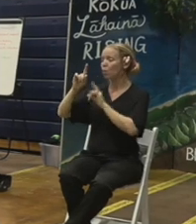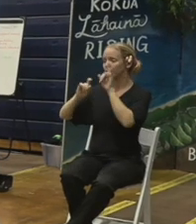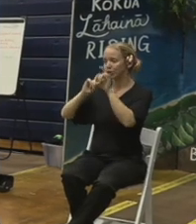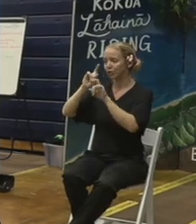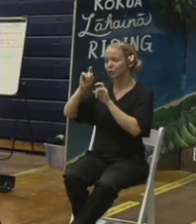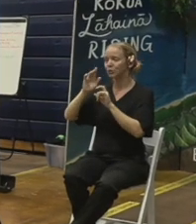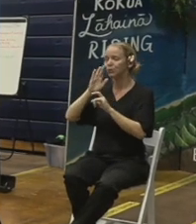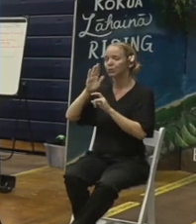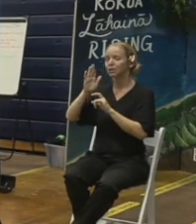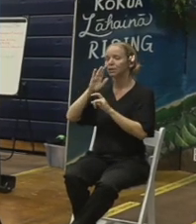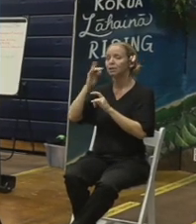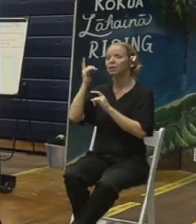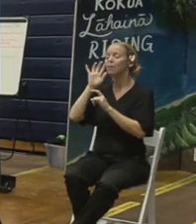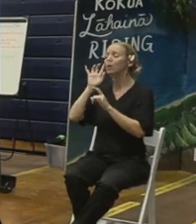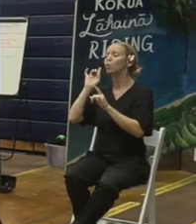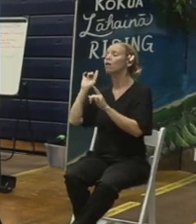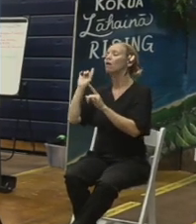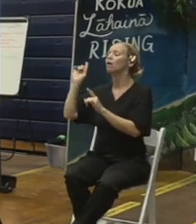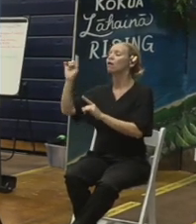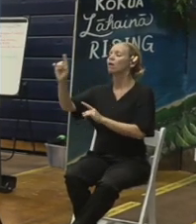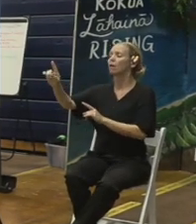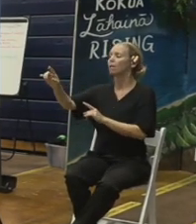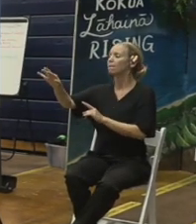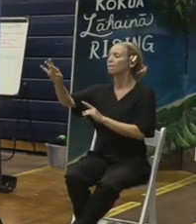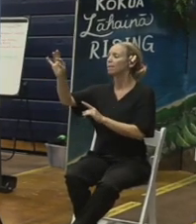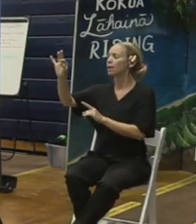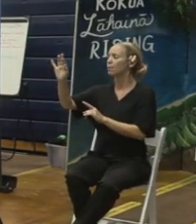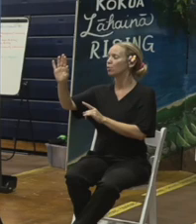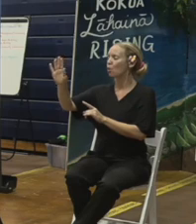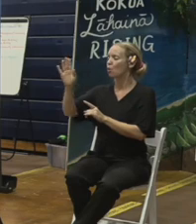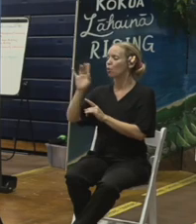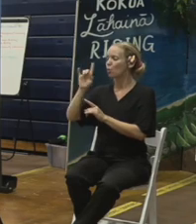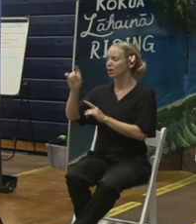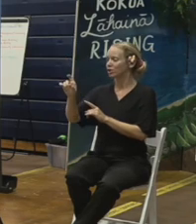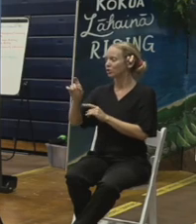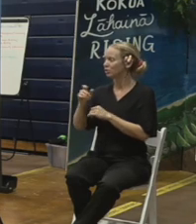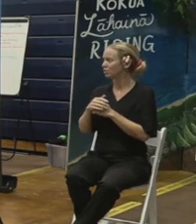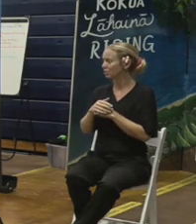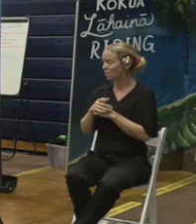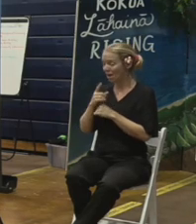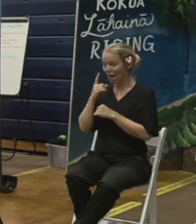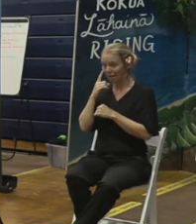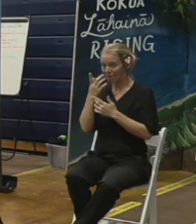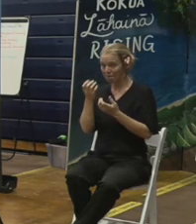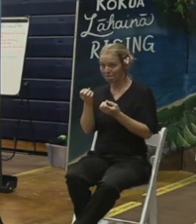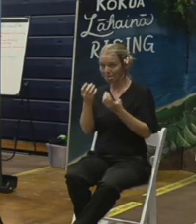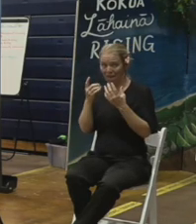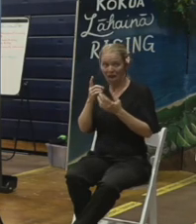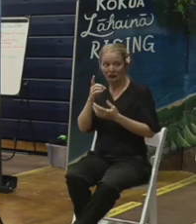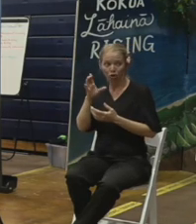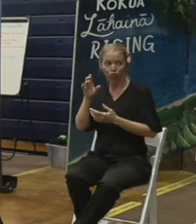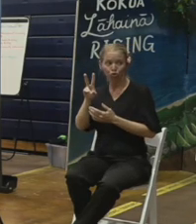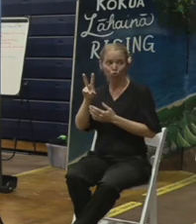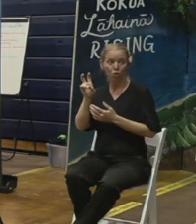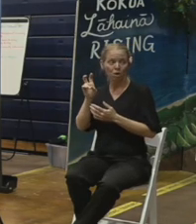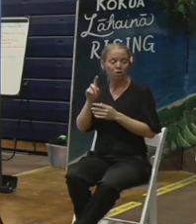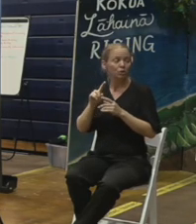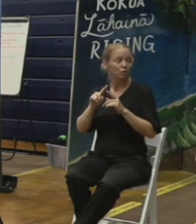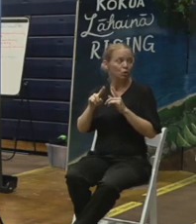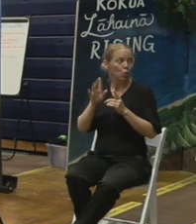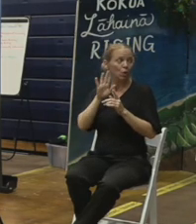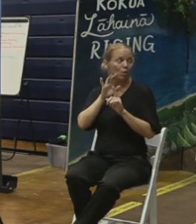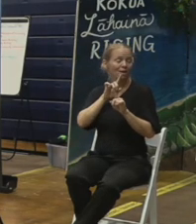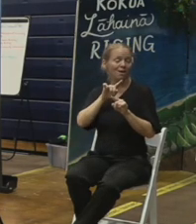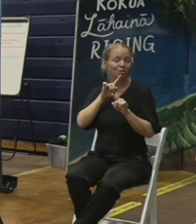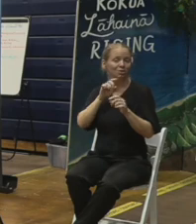from our Kukua crew is going to get it from you. And we printed hundreds of them, so maybe somebody took 10. But